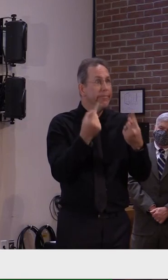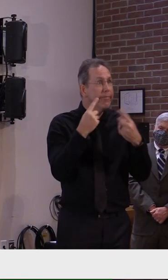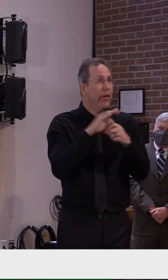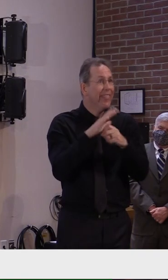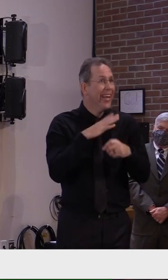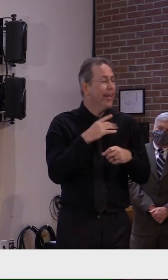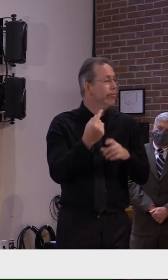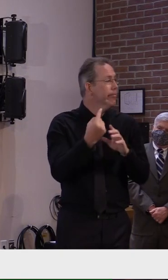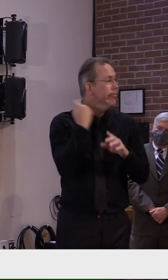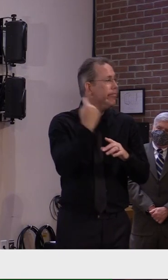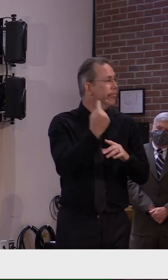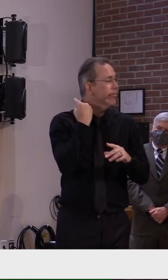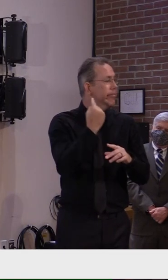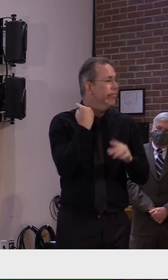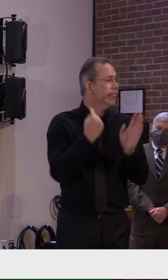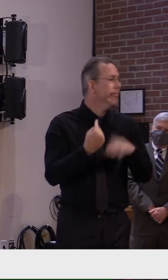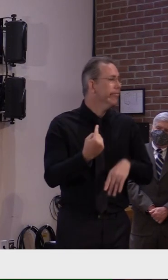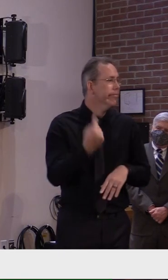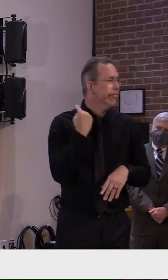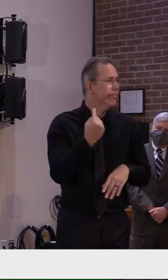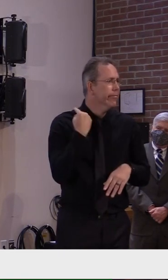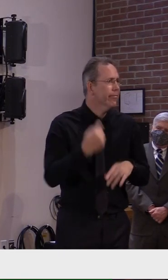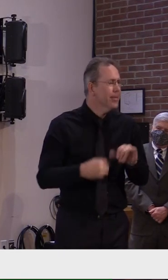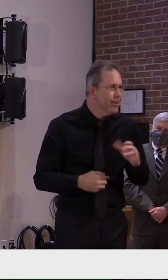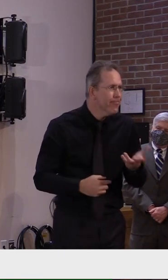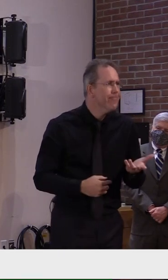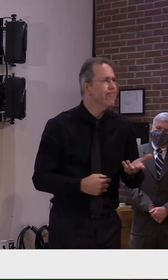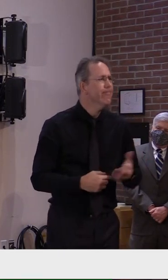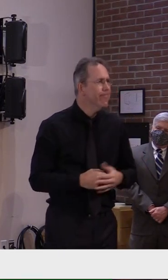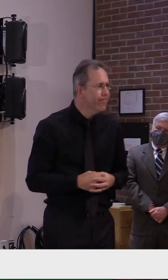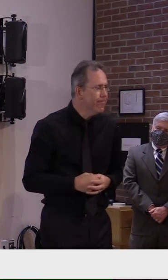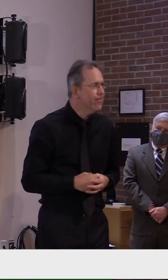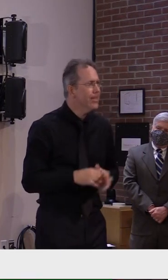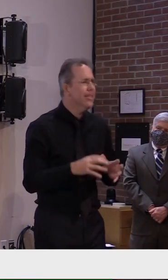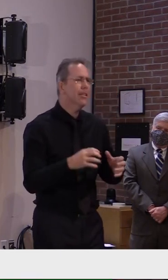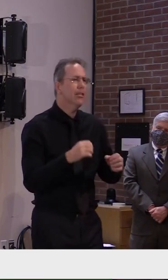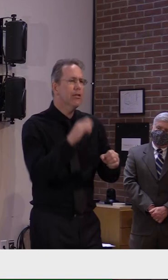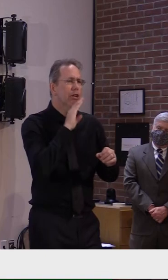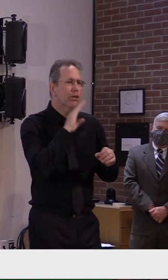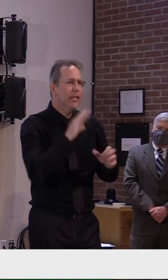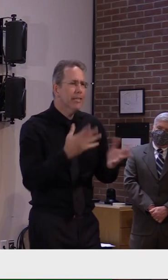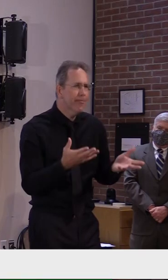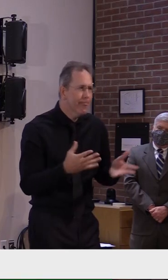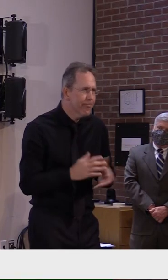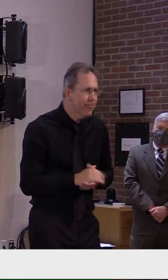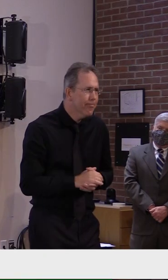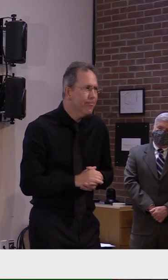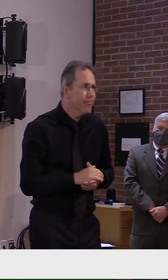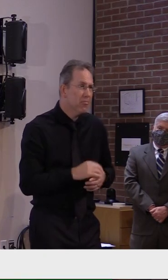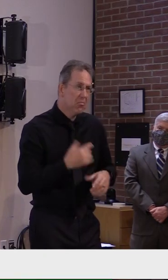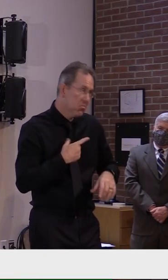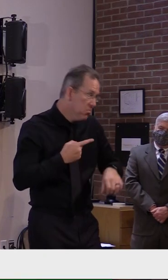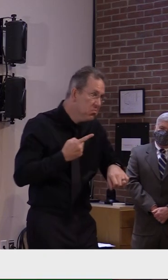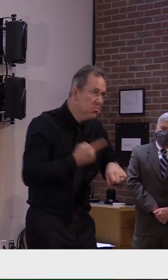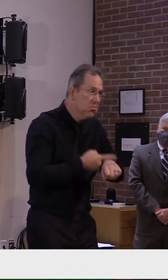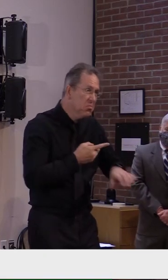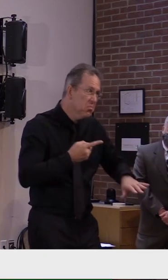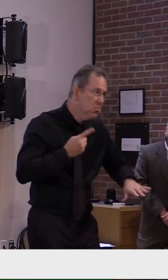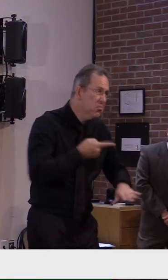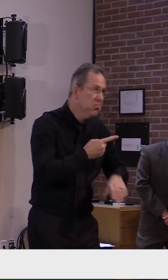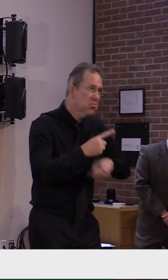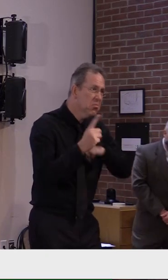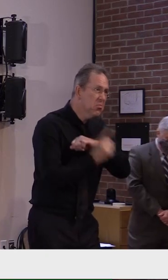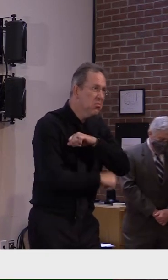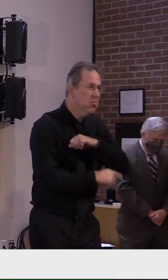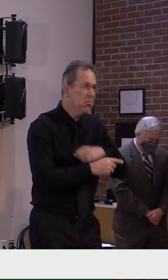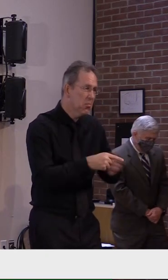and I don't, I don't believe it's going to be with a financial penalty of some sort. I don't think that, that gets it. Uh, I think